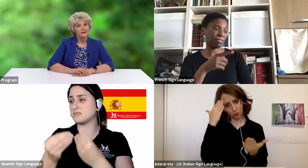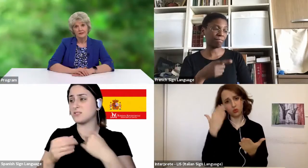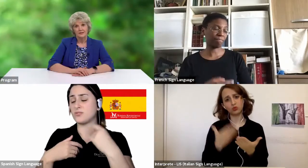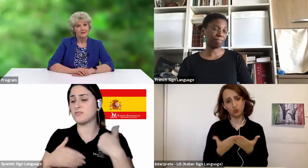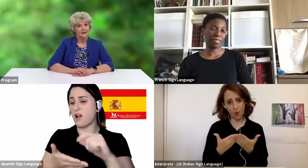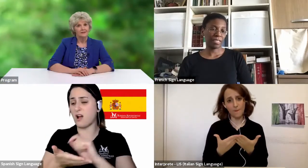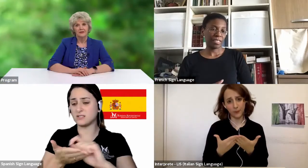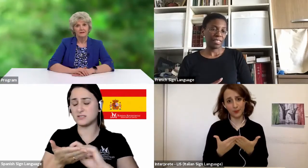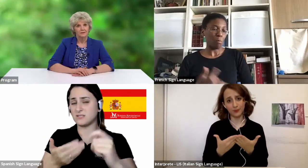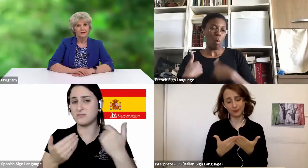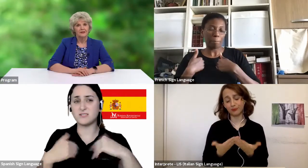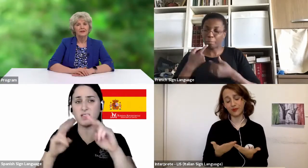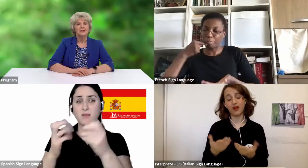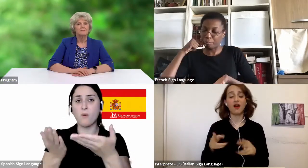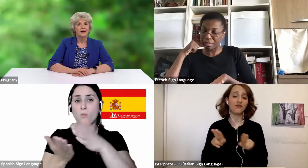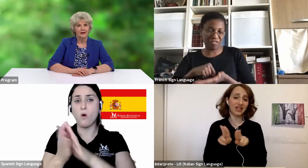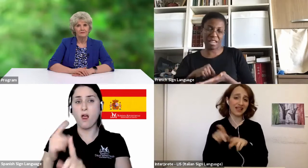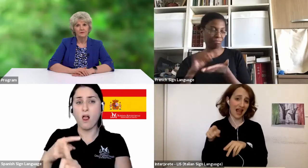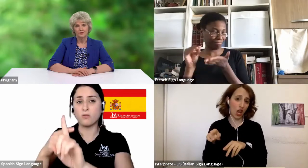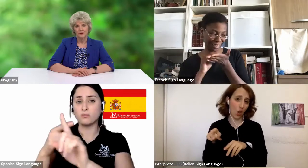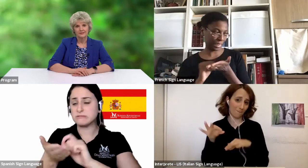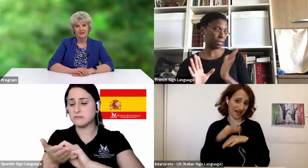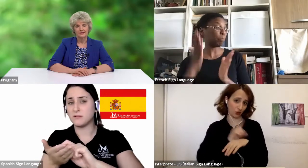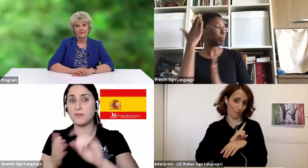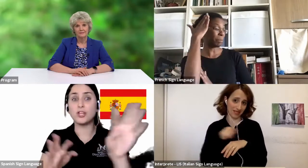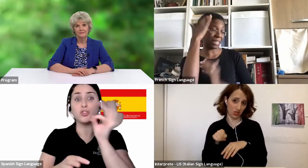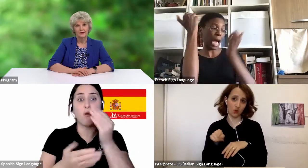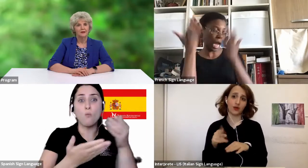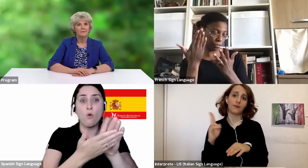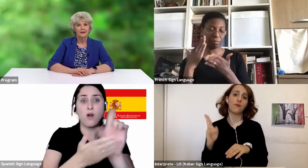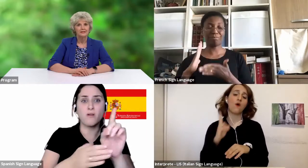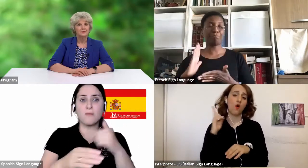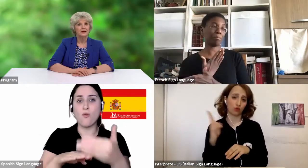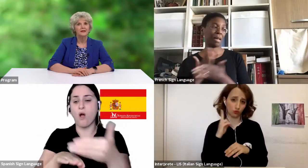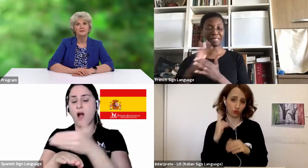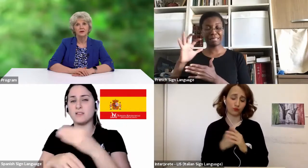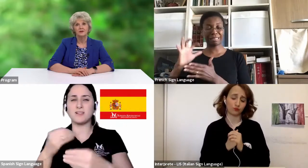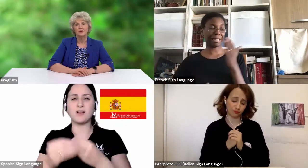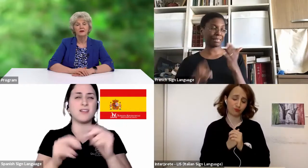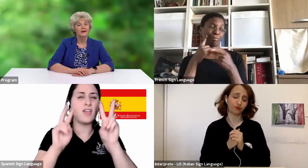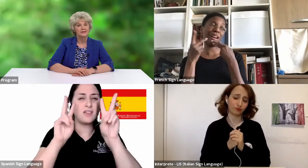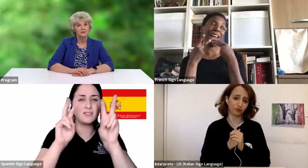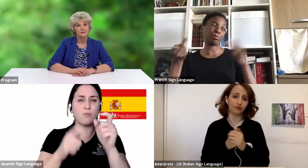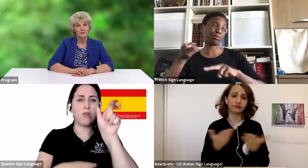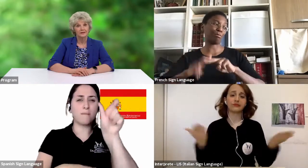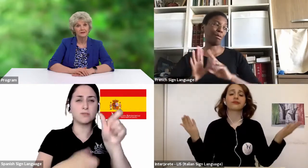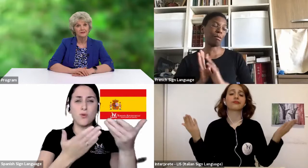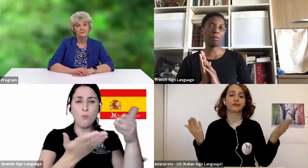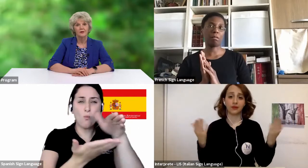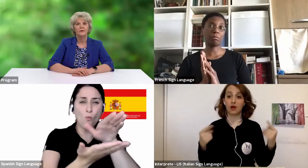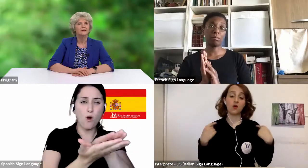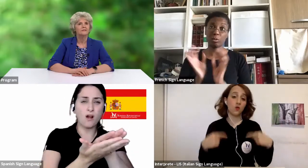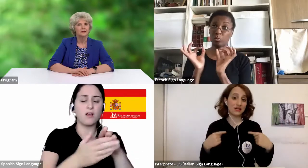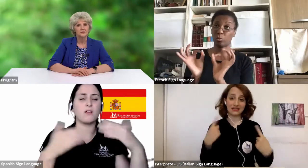Grieving the death of a loved one is a painful process. My husband and his brother are identical twins.